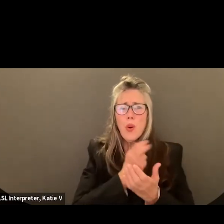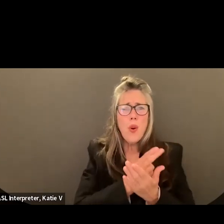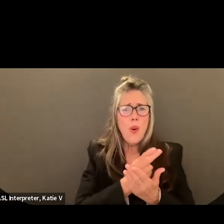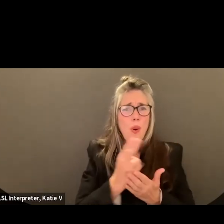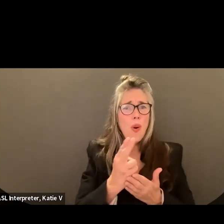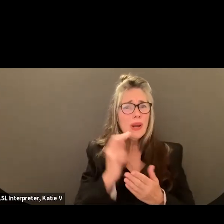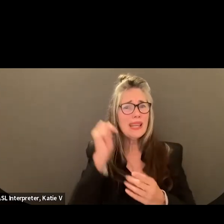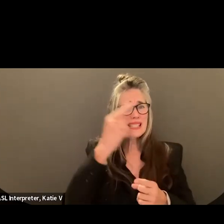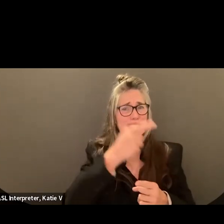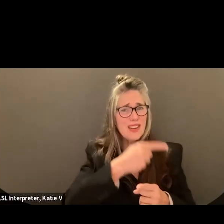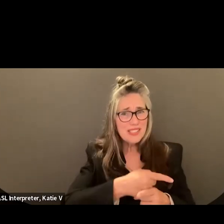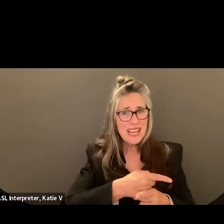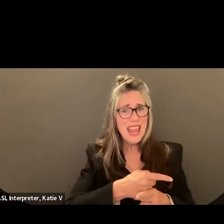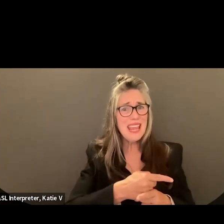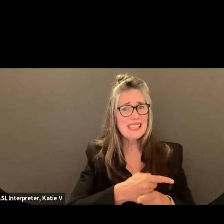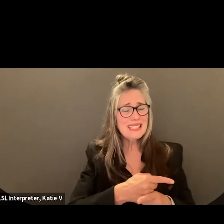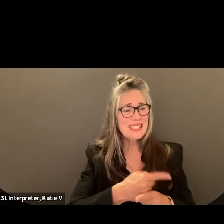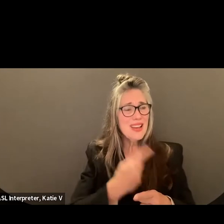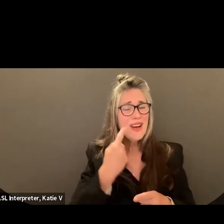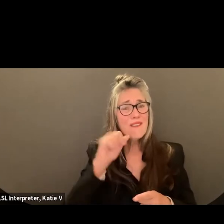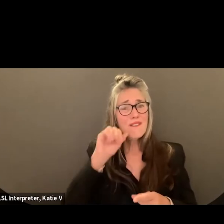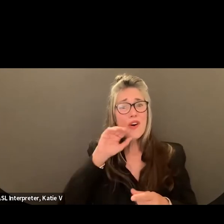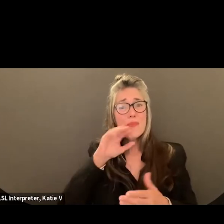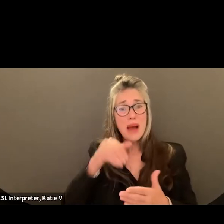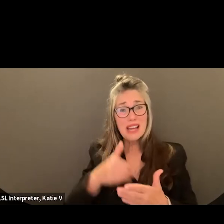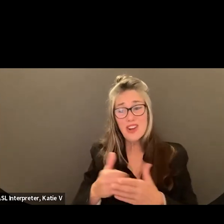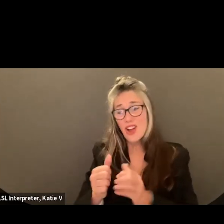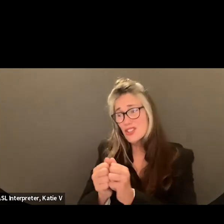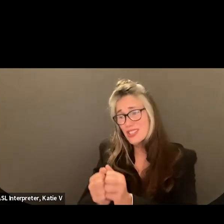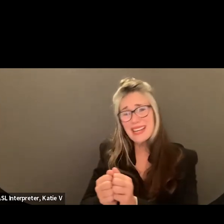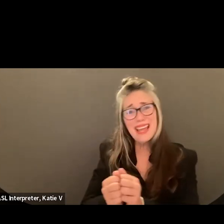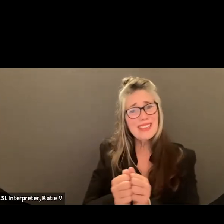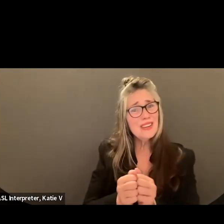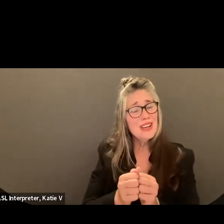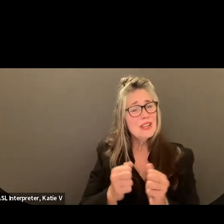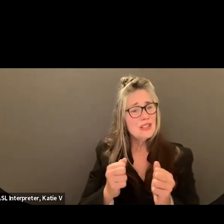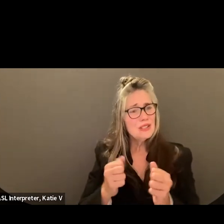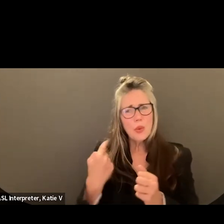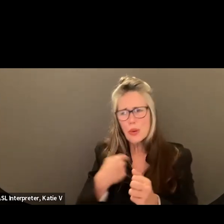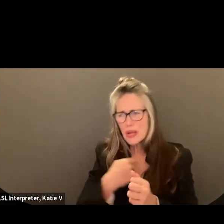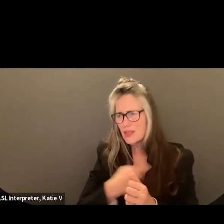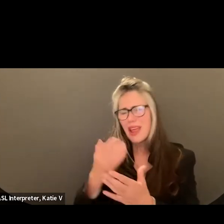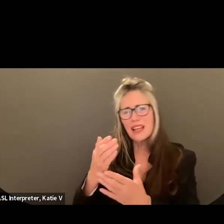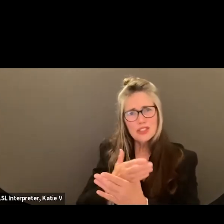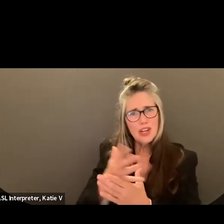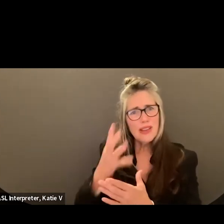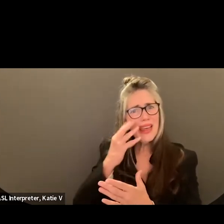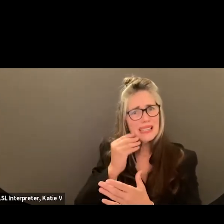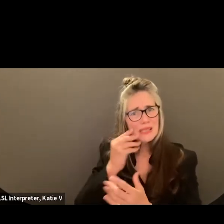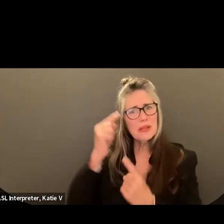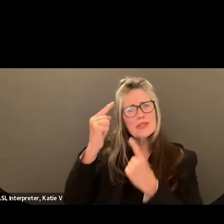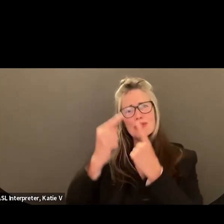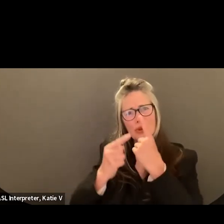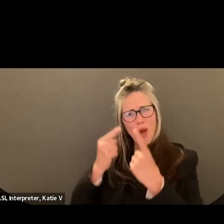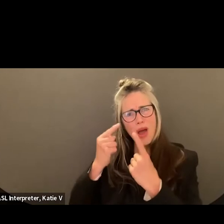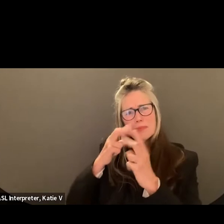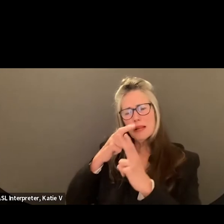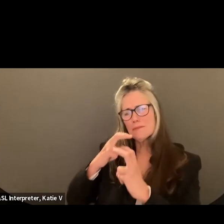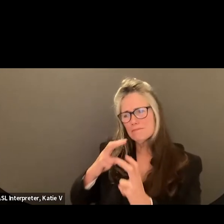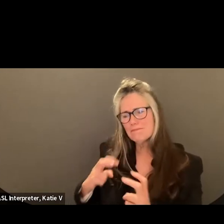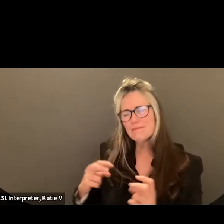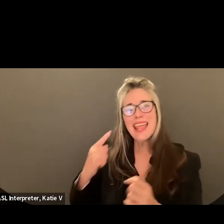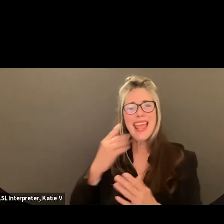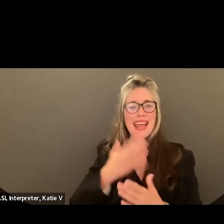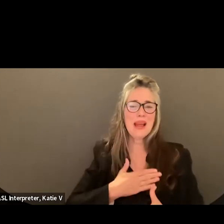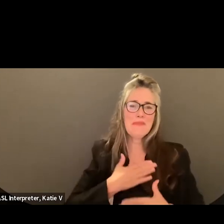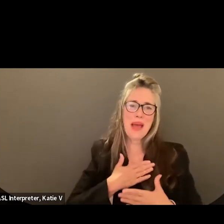have the real contemplation that we needed as a family and it just really struck me so thank you for reaching out. And I'm glad that this is going to be a holiday